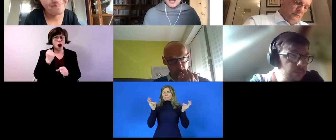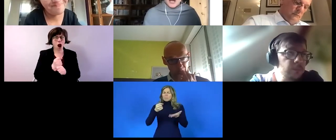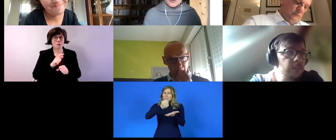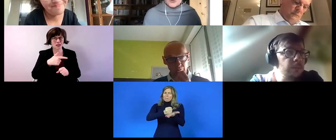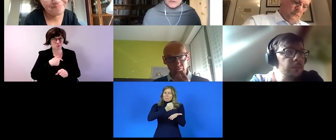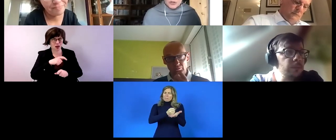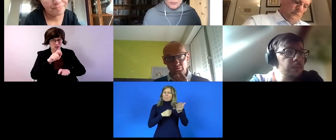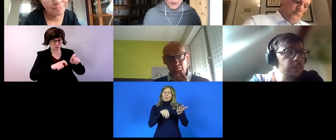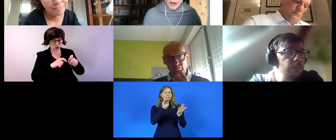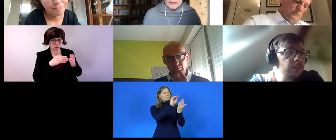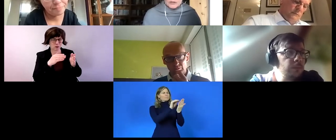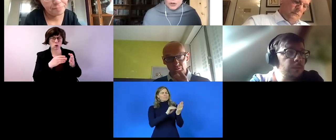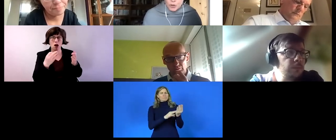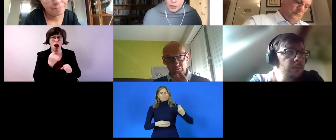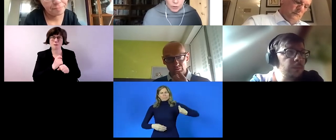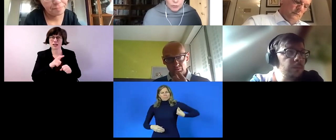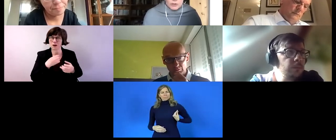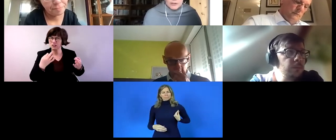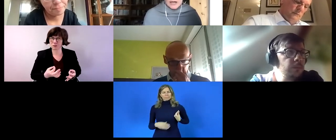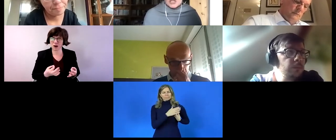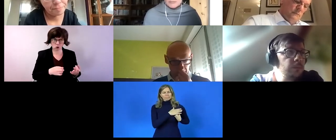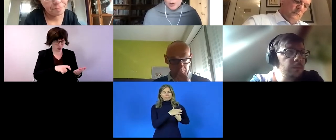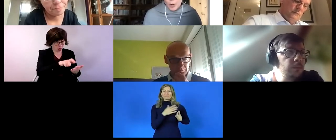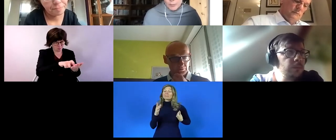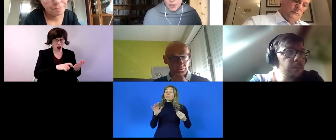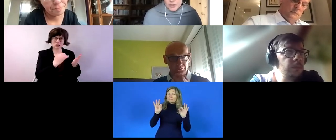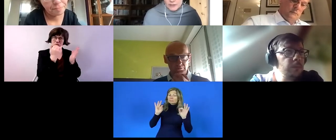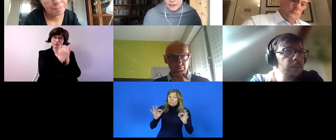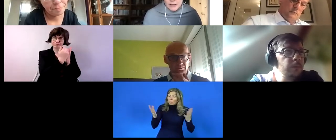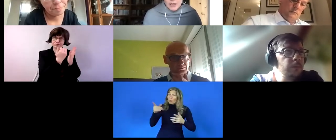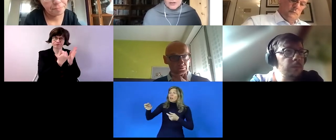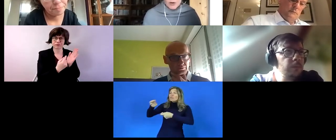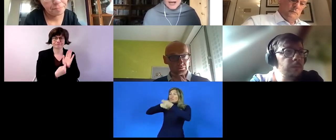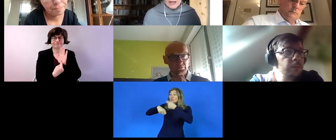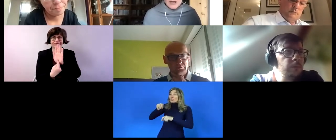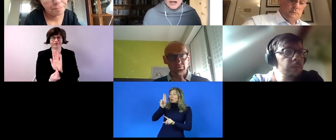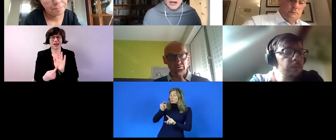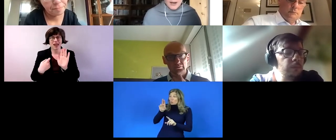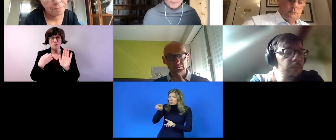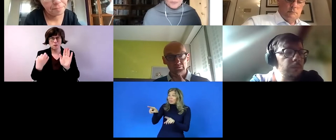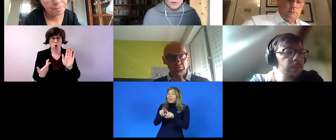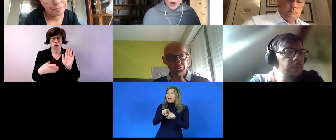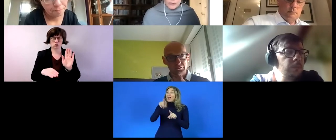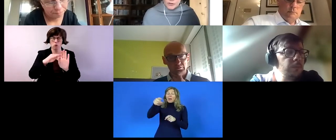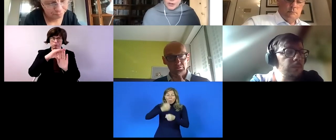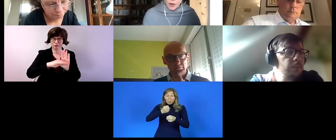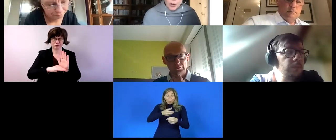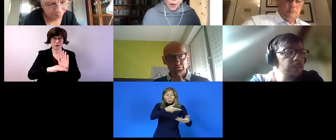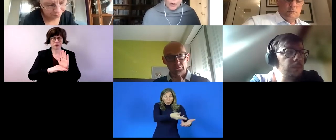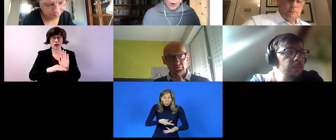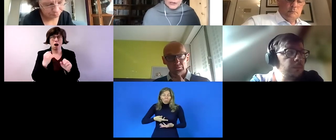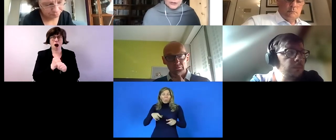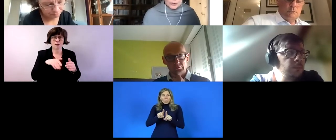uh driven by the trade unions and employer bodies uh as well um rather than